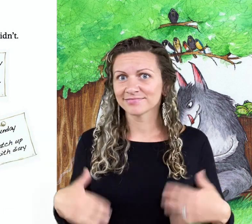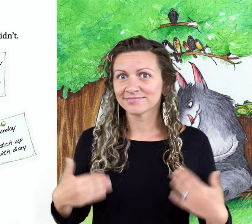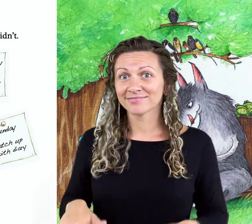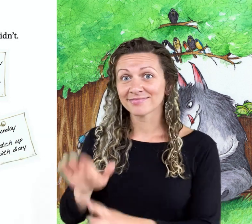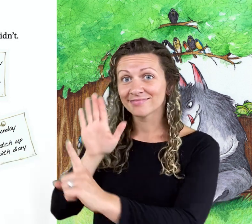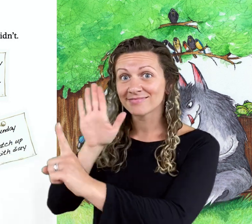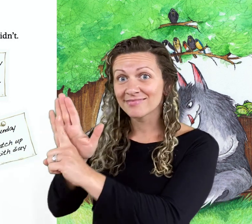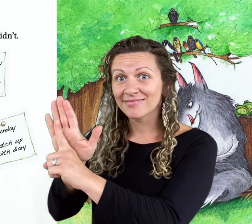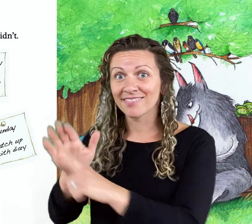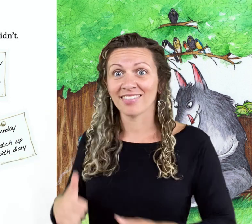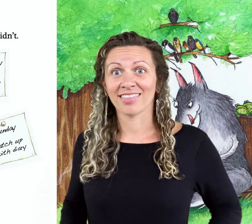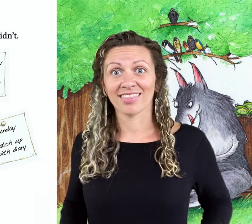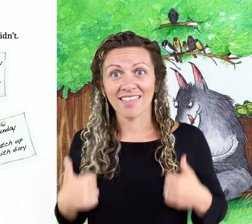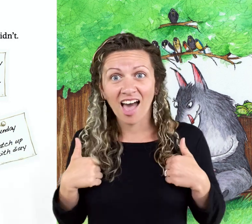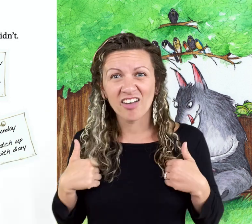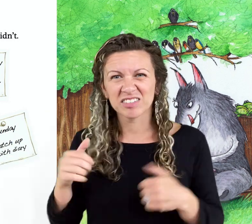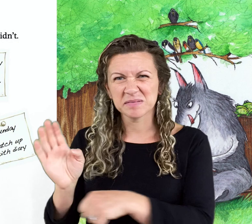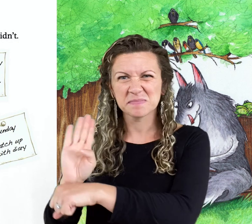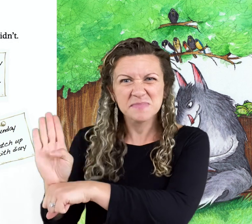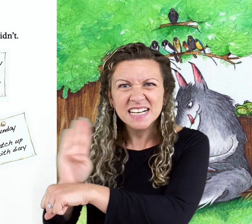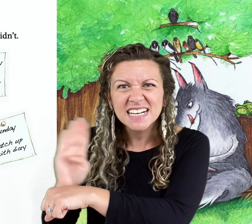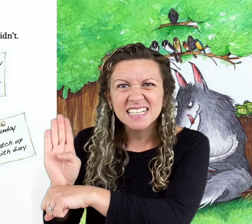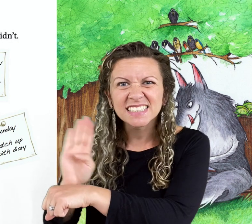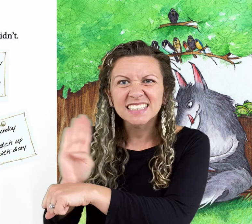And his life was pretty busy.